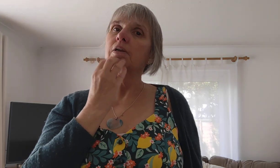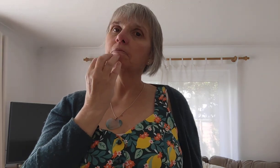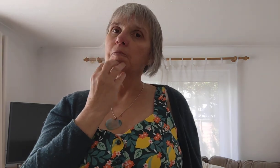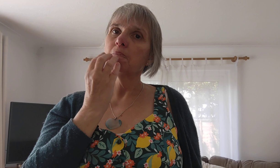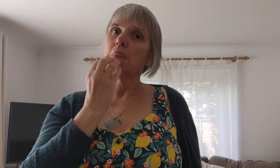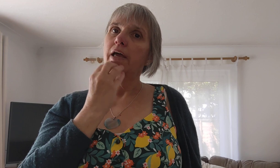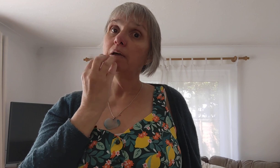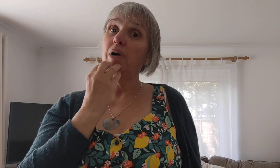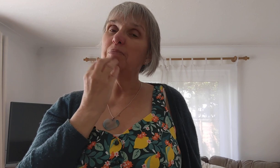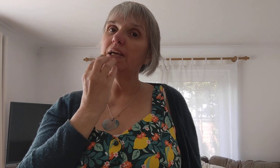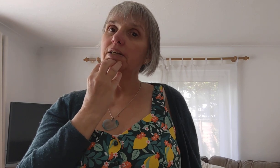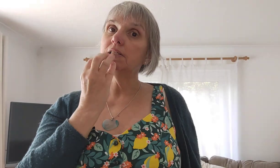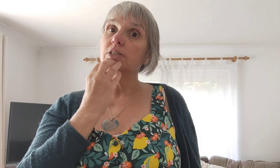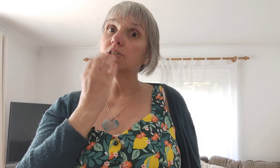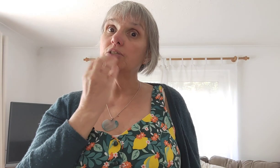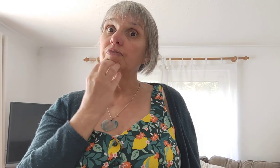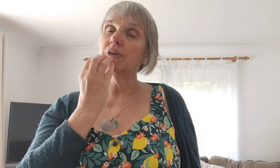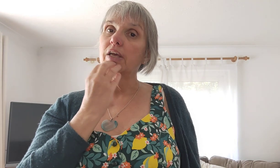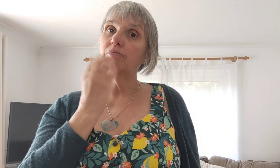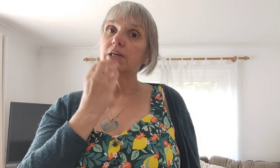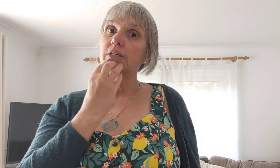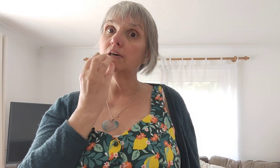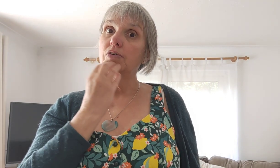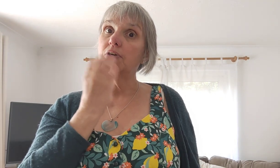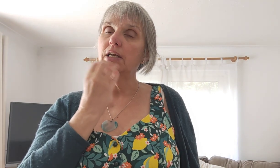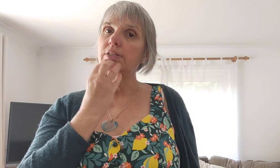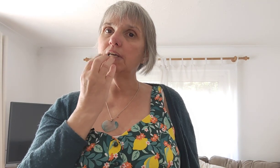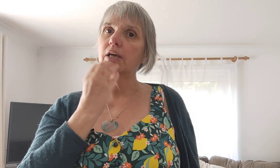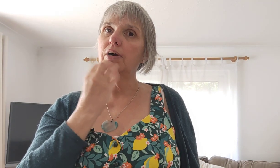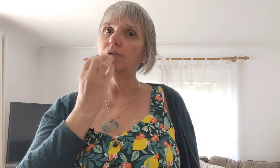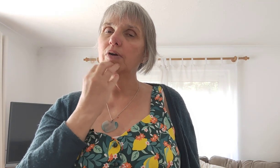it might be easier just to forgive myself and let it go